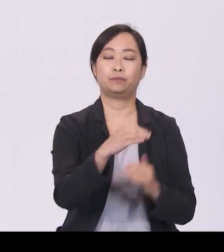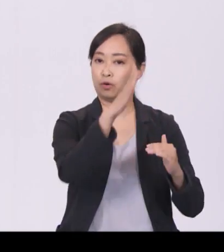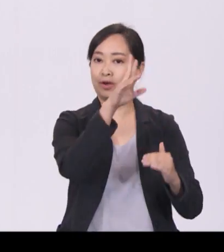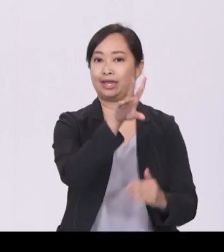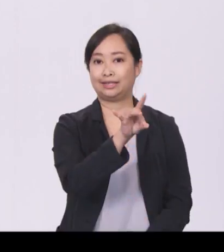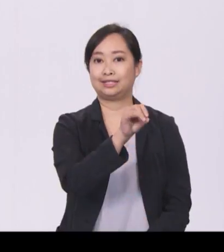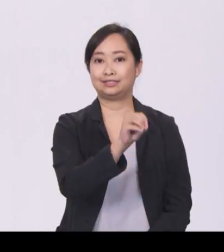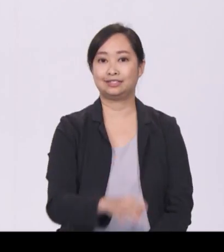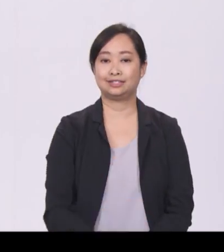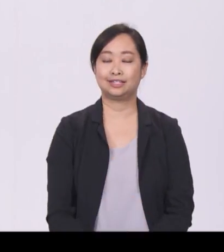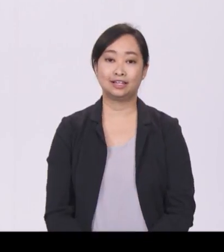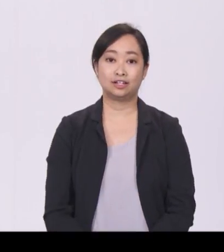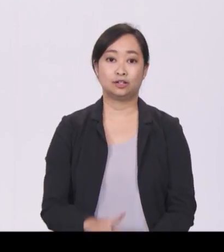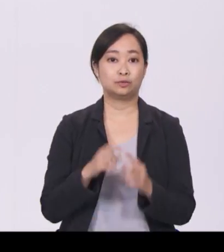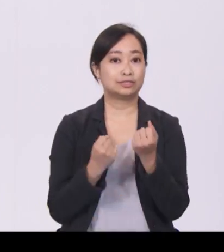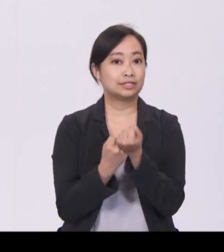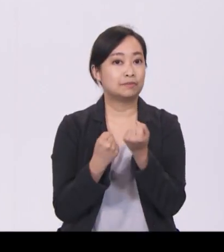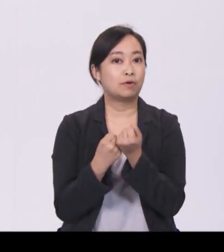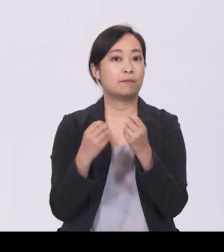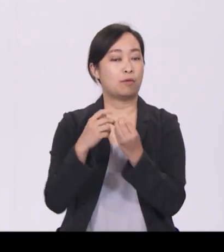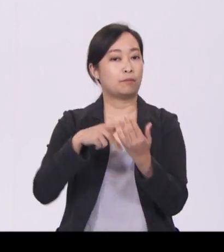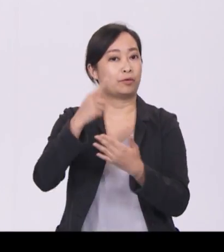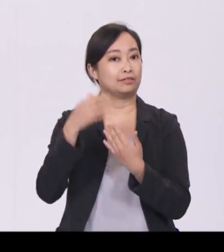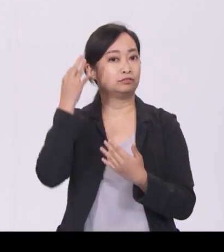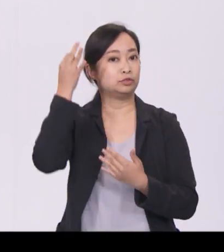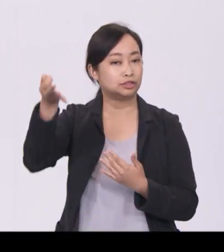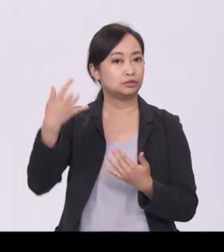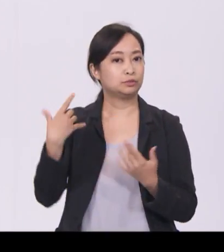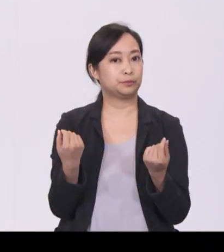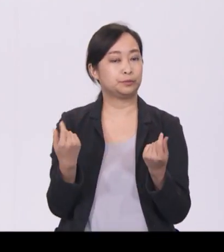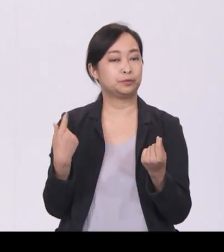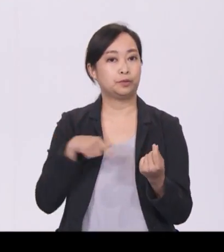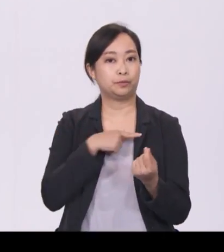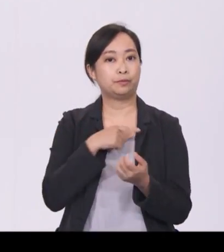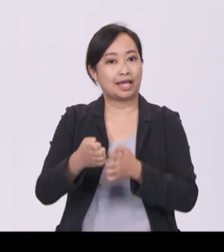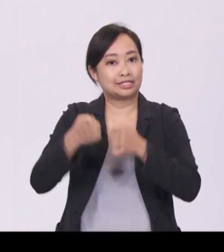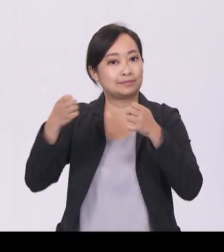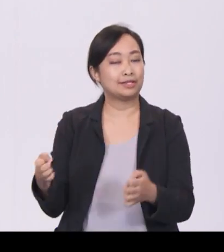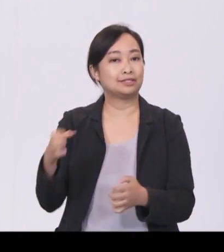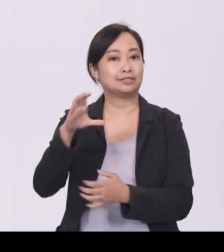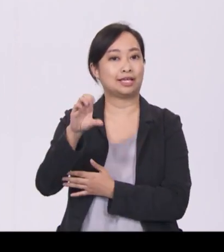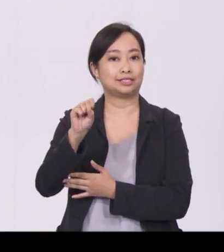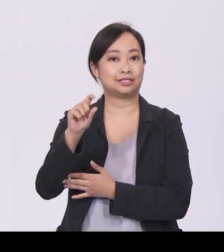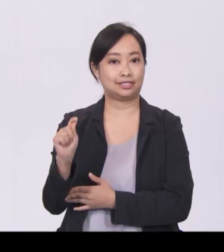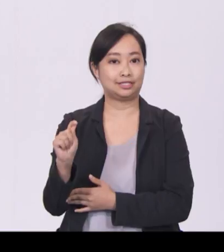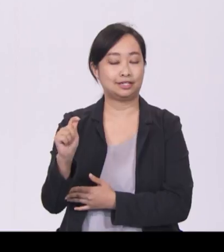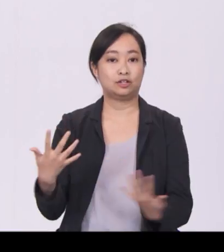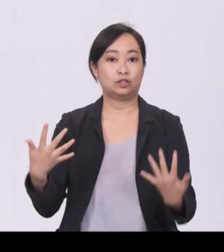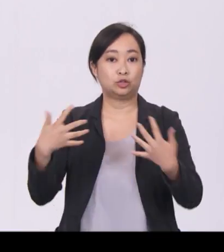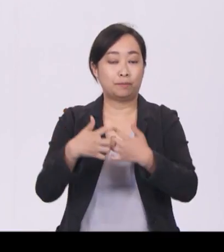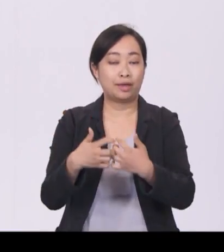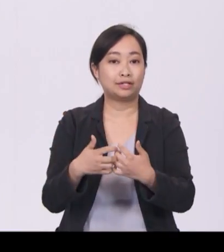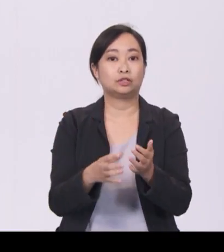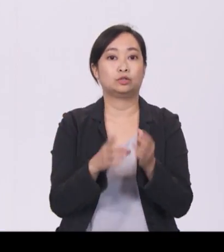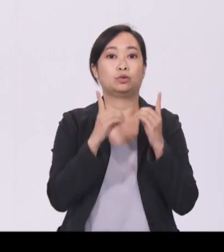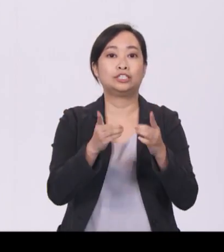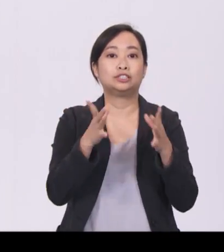To support more programmes, we will also expand the CST to match donations raised for active ageing programmes.